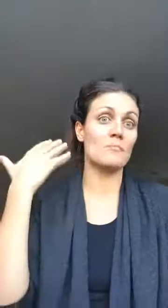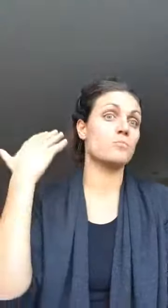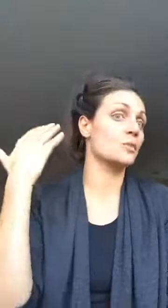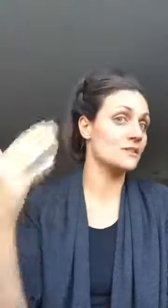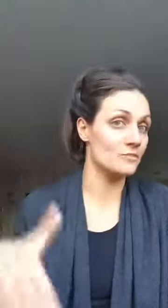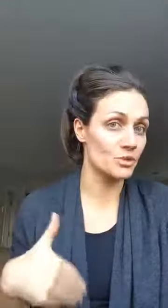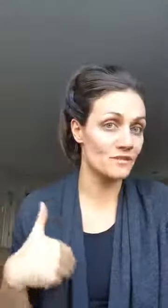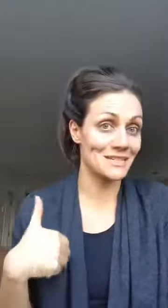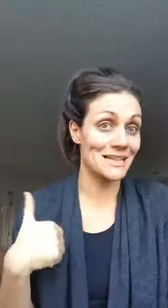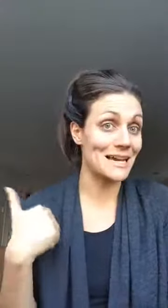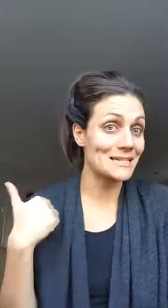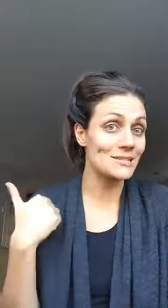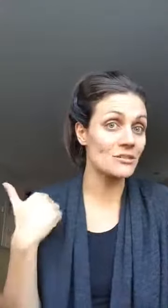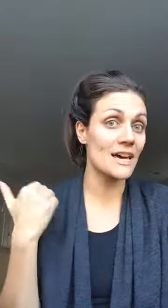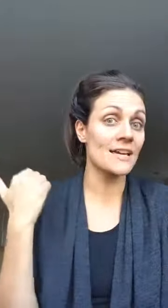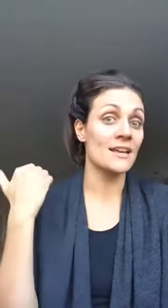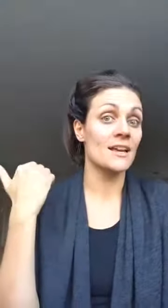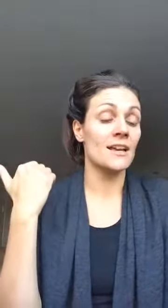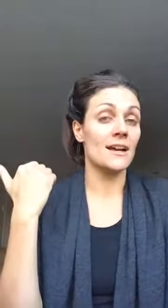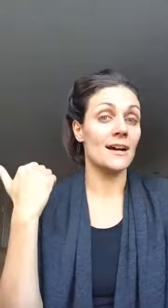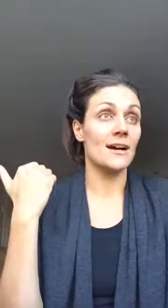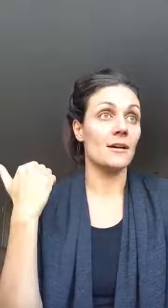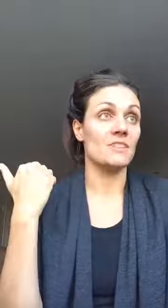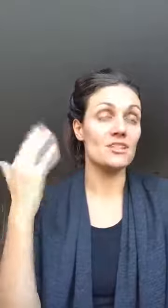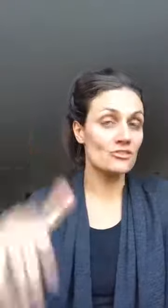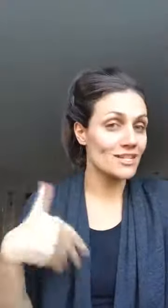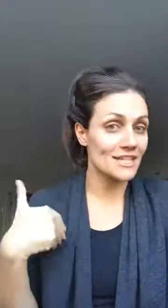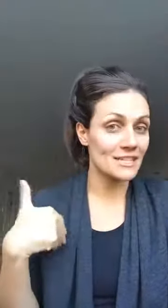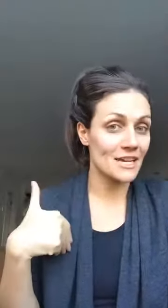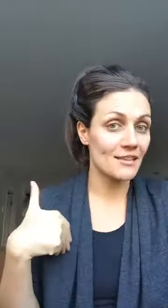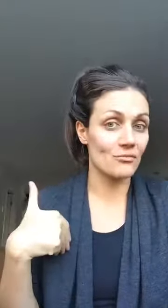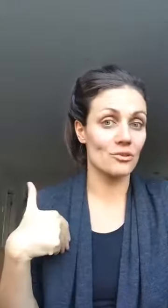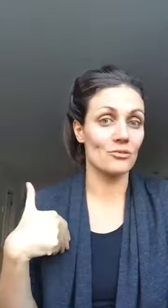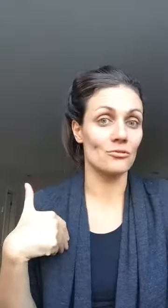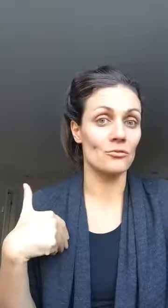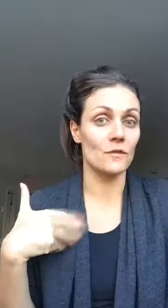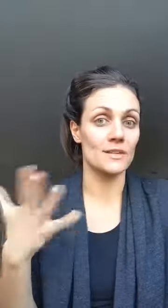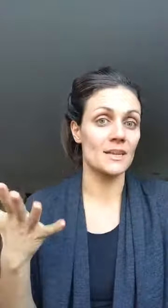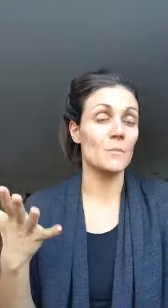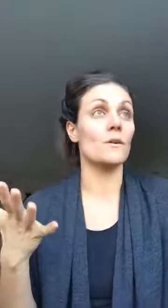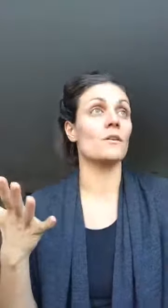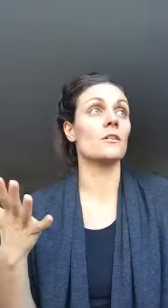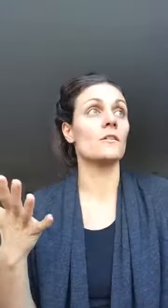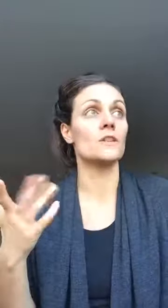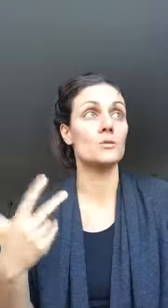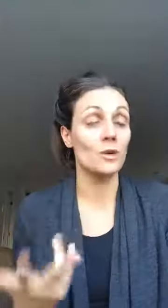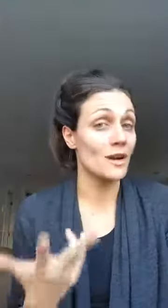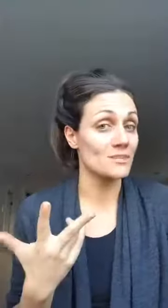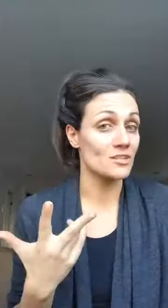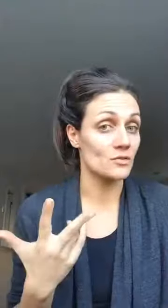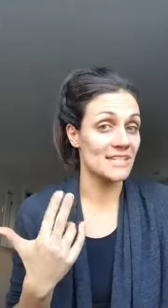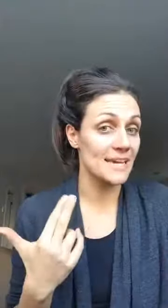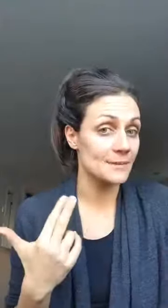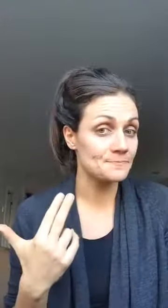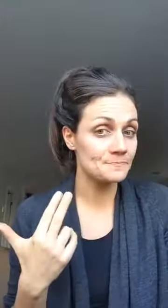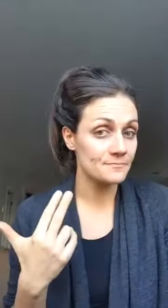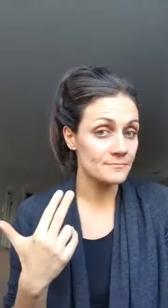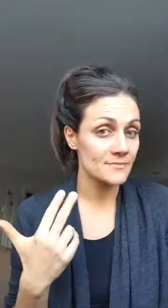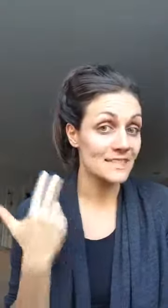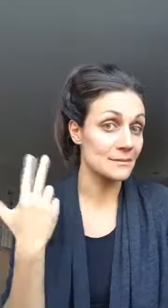previous clients do that um the internet does that through for example the two programs i sold today is my